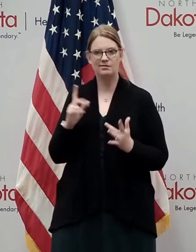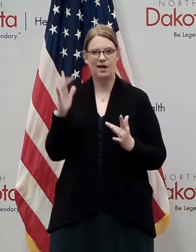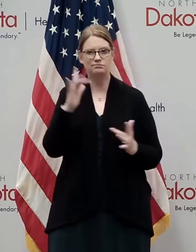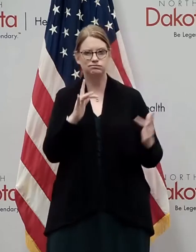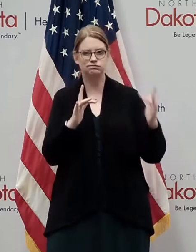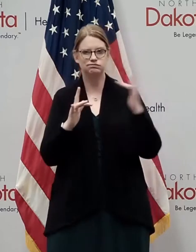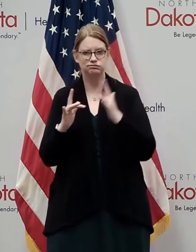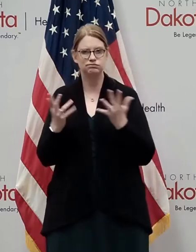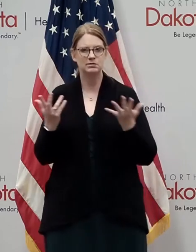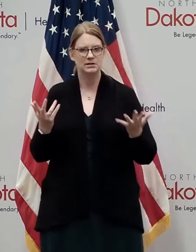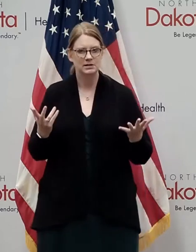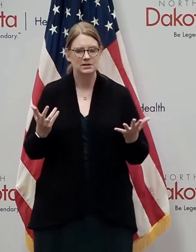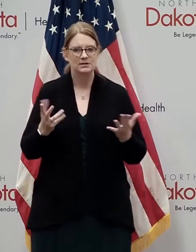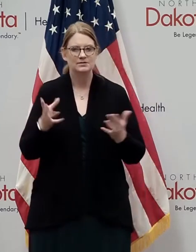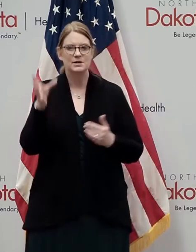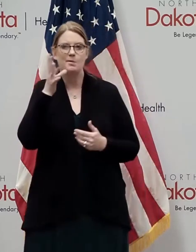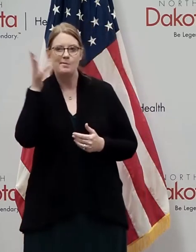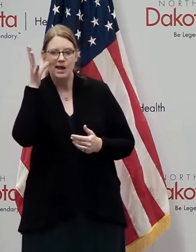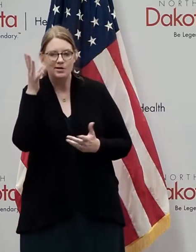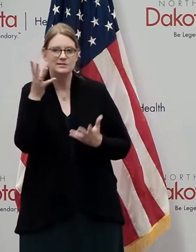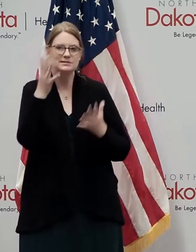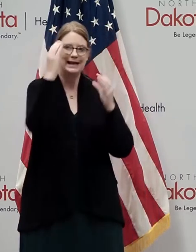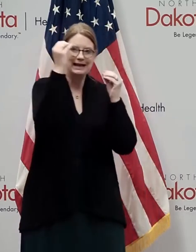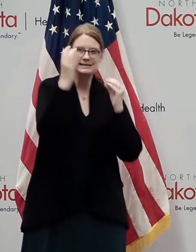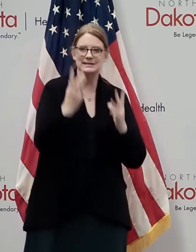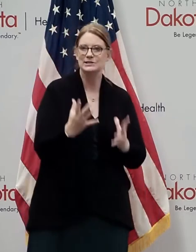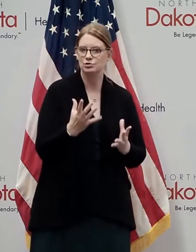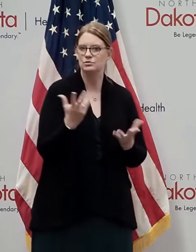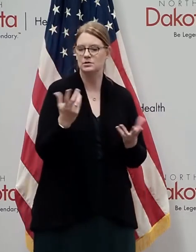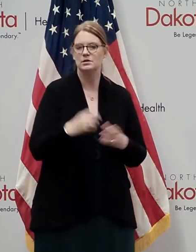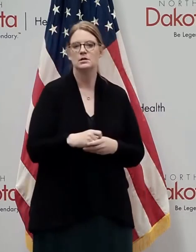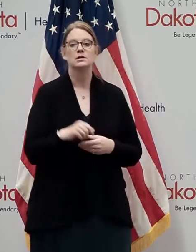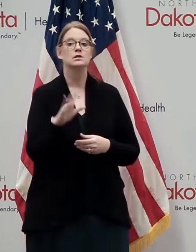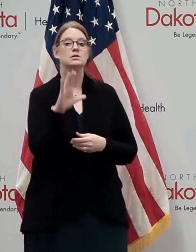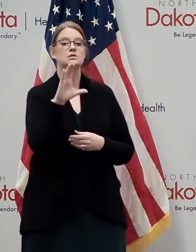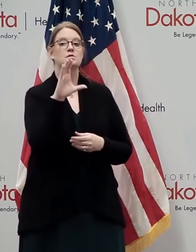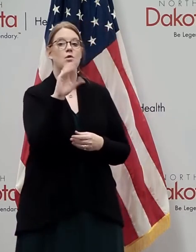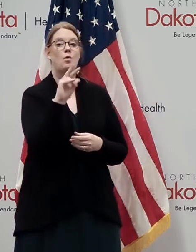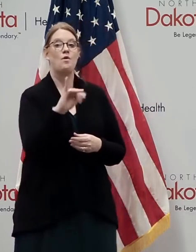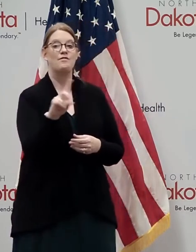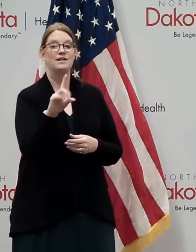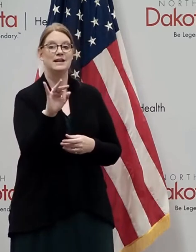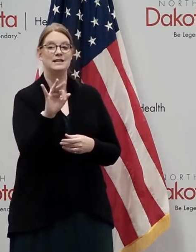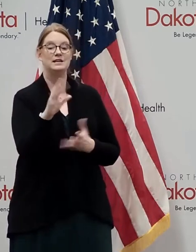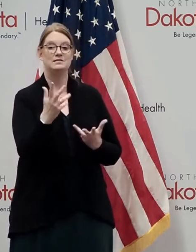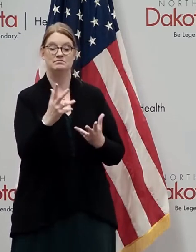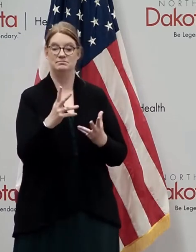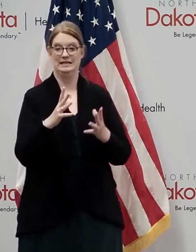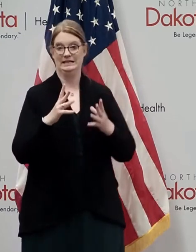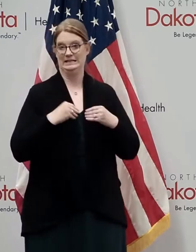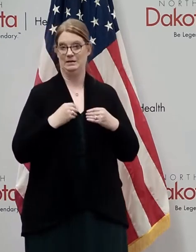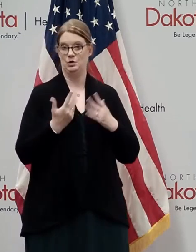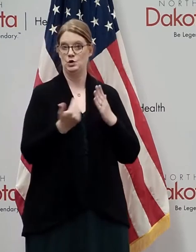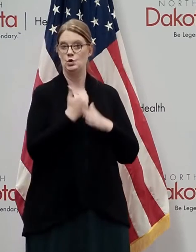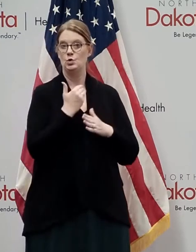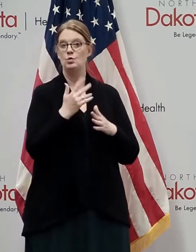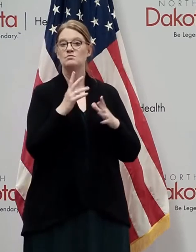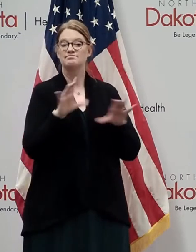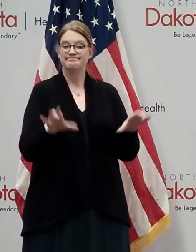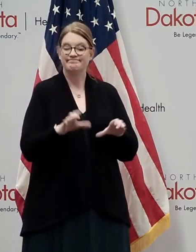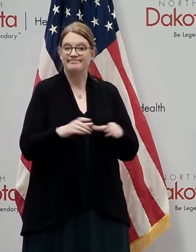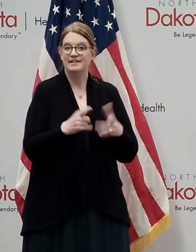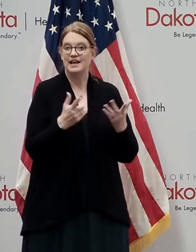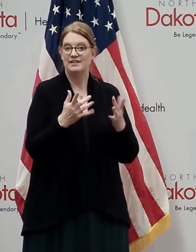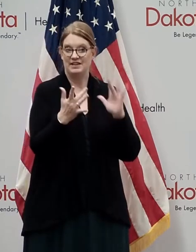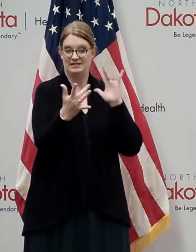both parents and teachers, one positive element of this. COVID-19 forced us to adopt new practices and technologies at